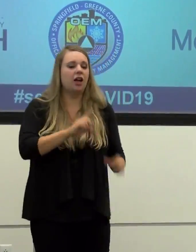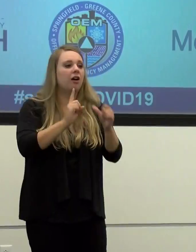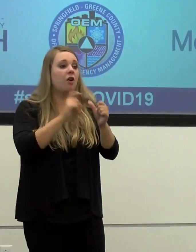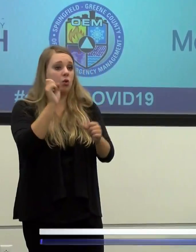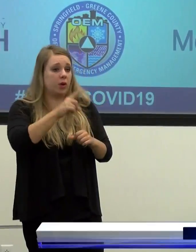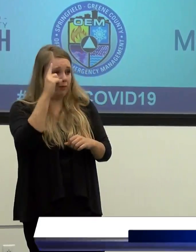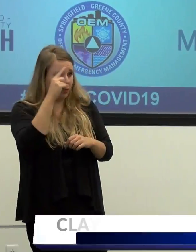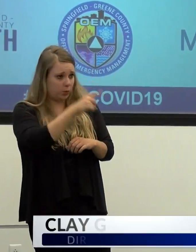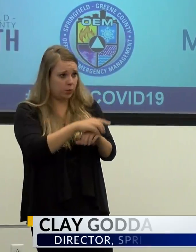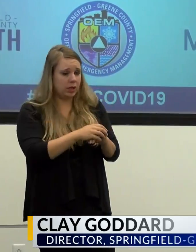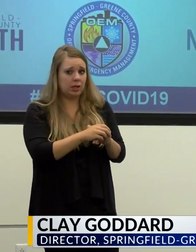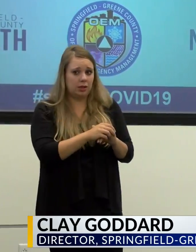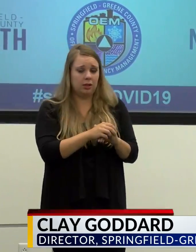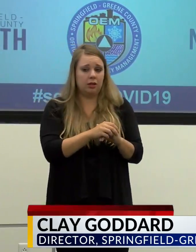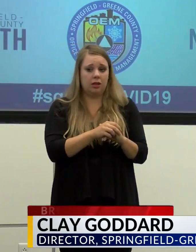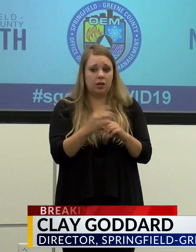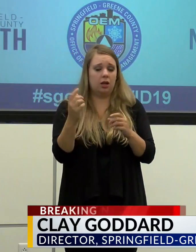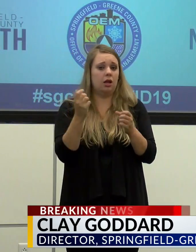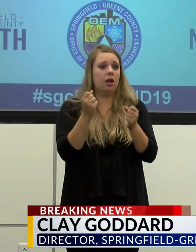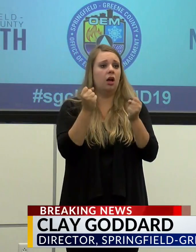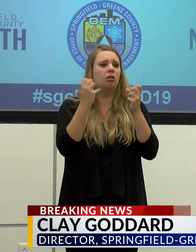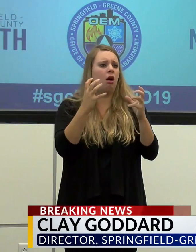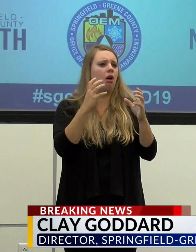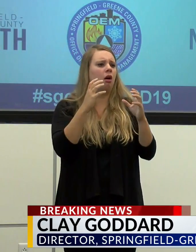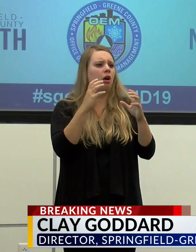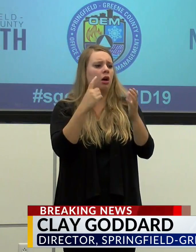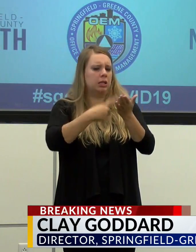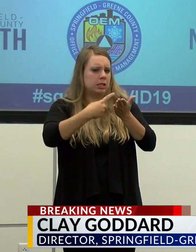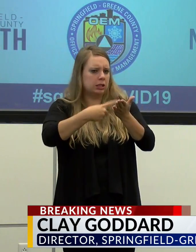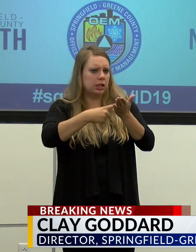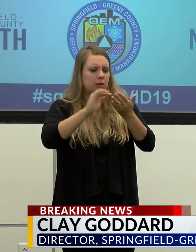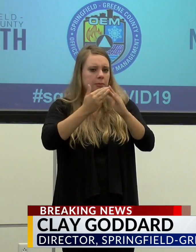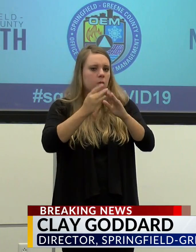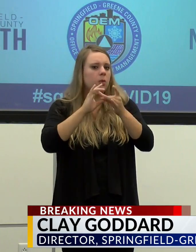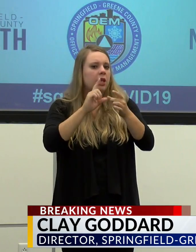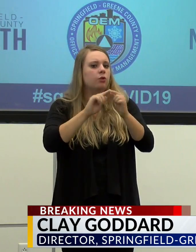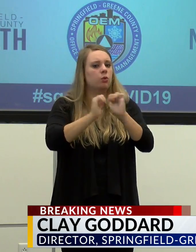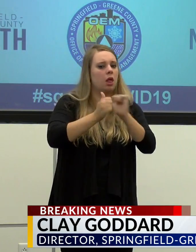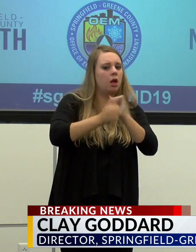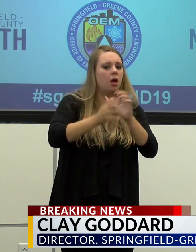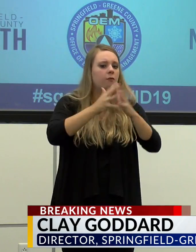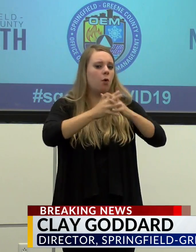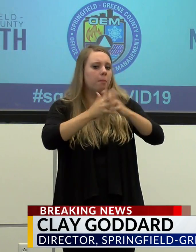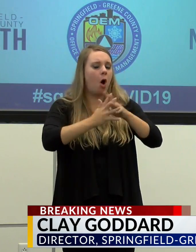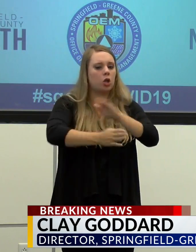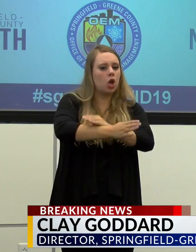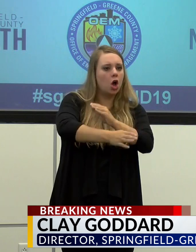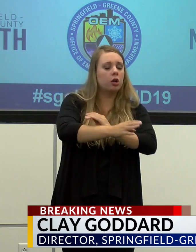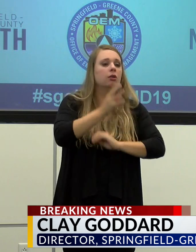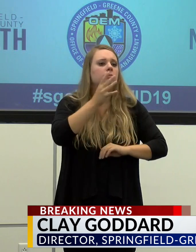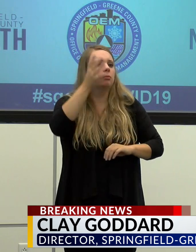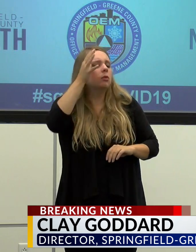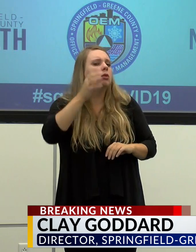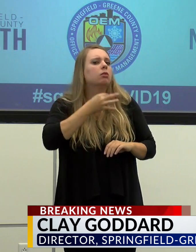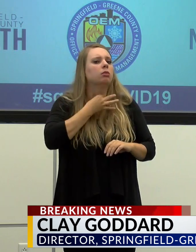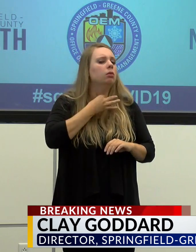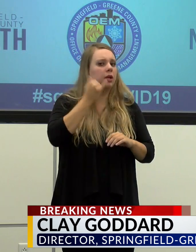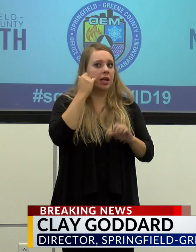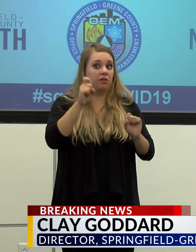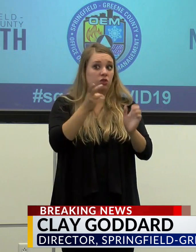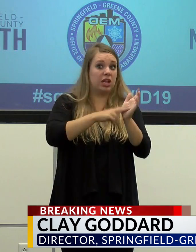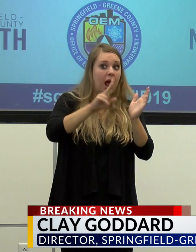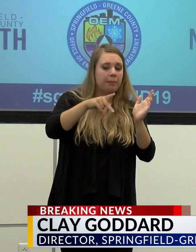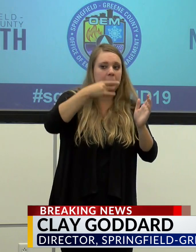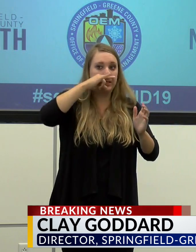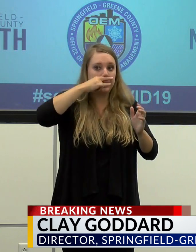first question for you. Um, there's been a lot of conversation in the community about athletics, football, soccer, parents wondering whether they should enroll their